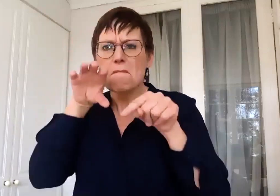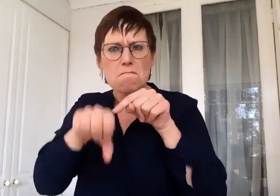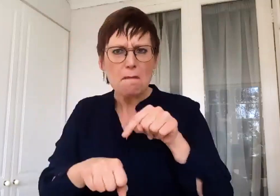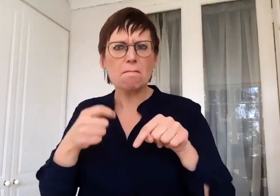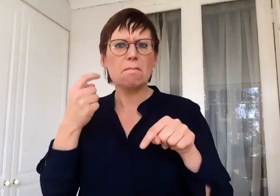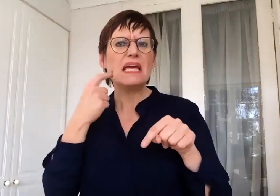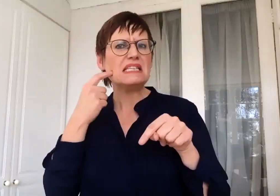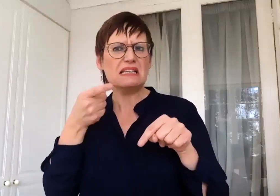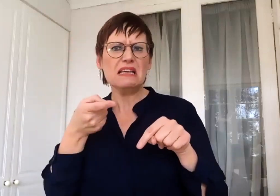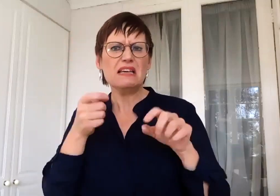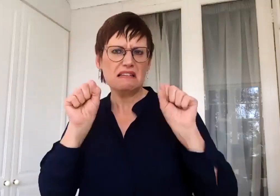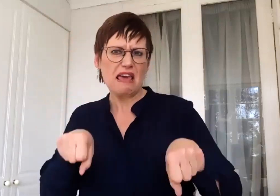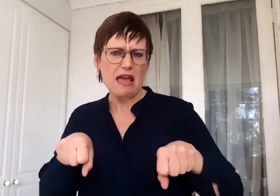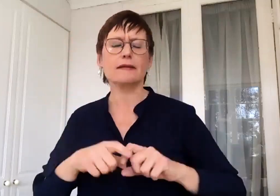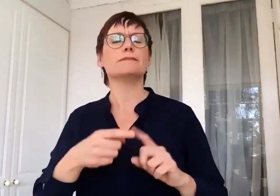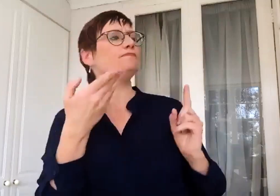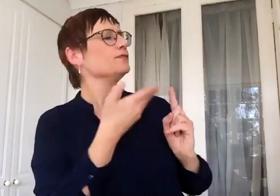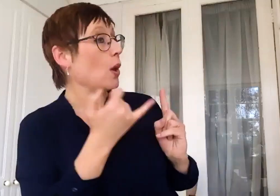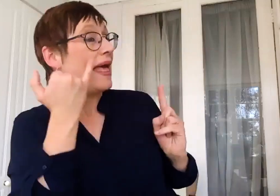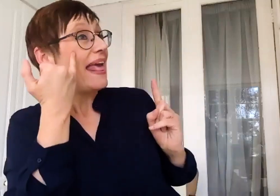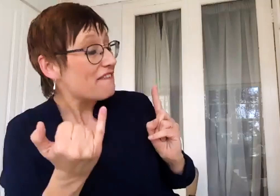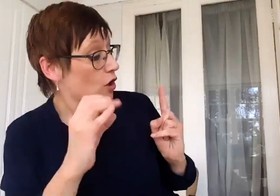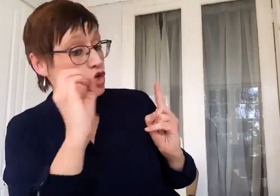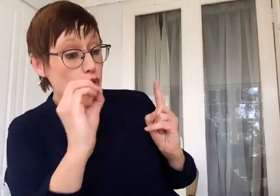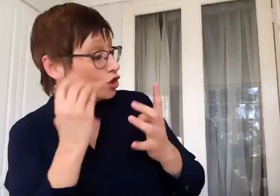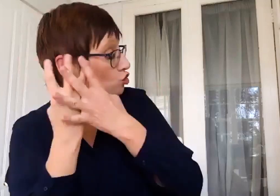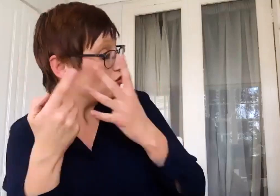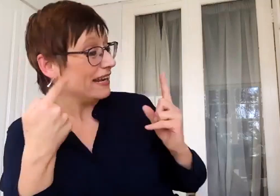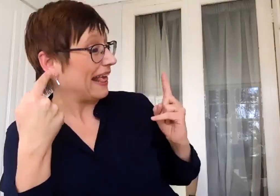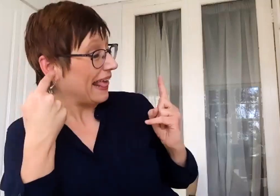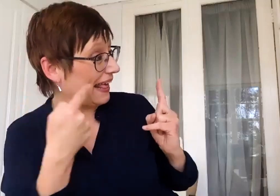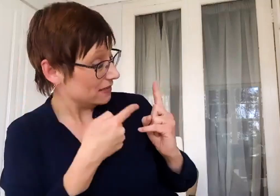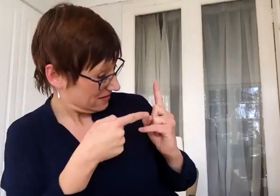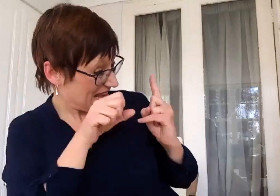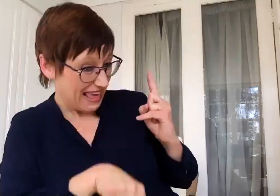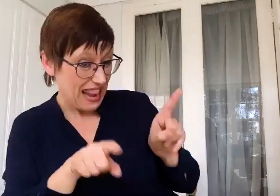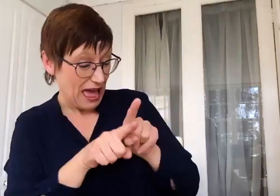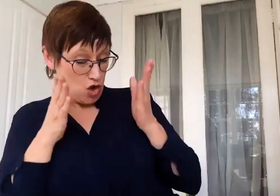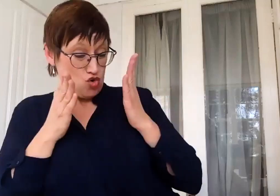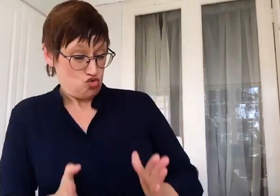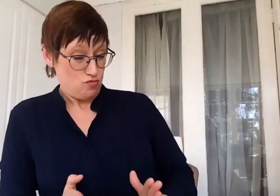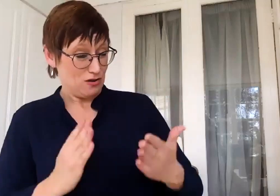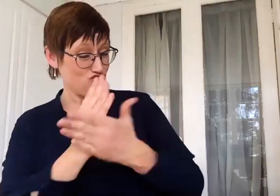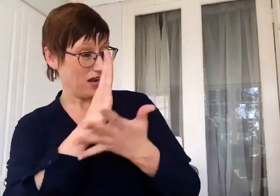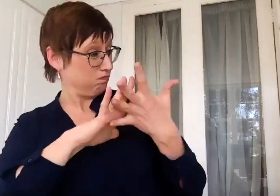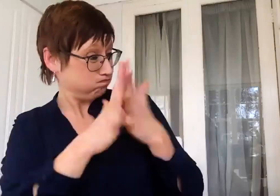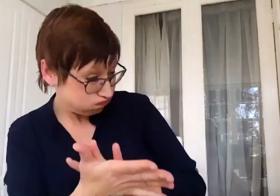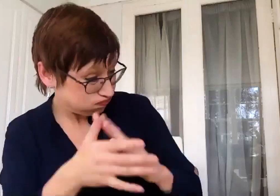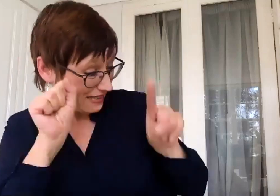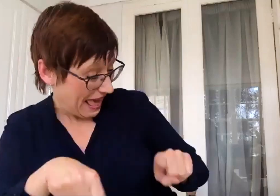what kind of human rights injustices are we perpetuating in terms of the intellectual and